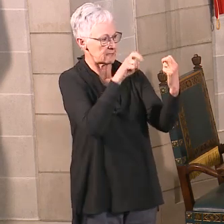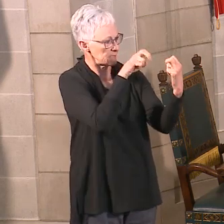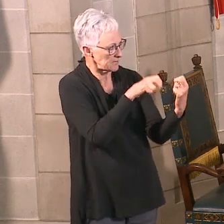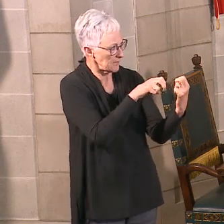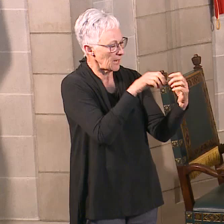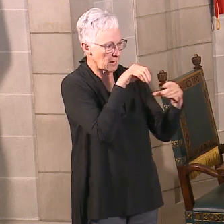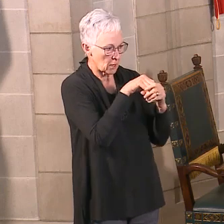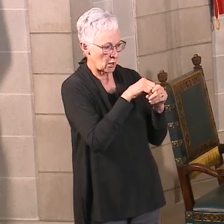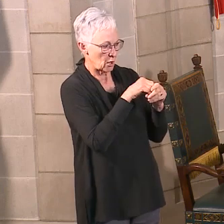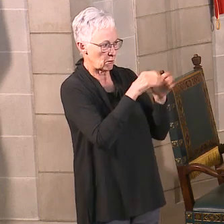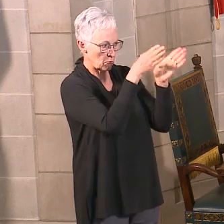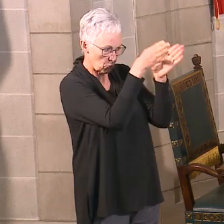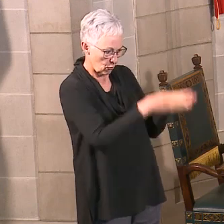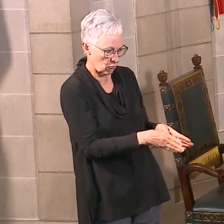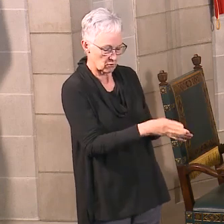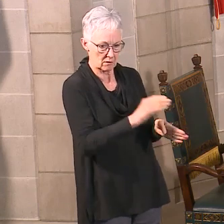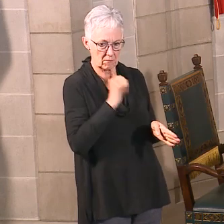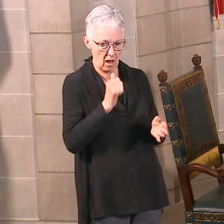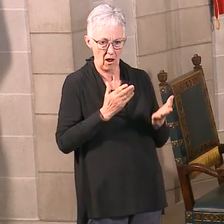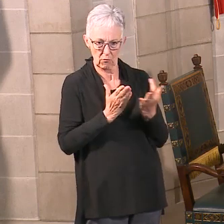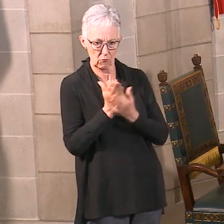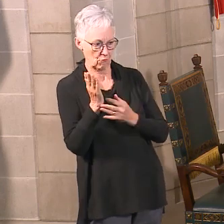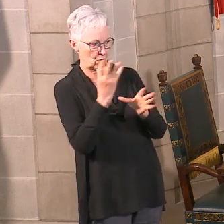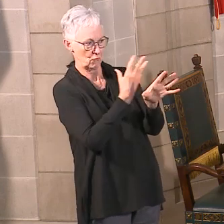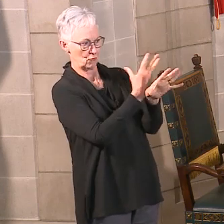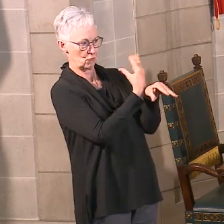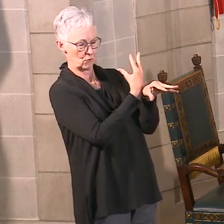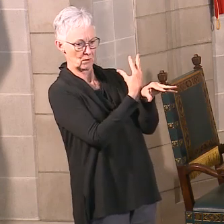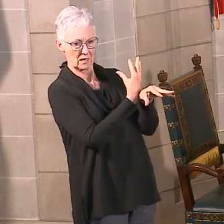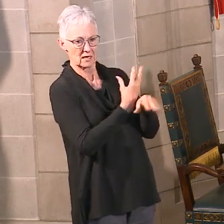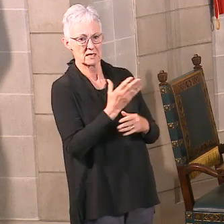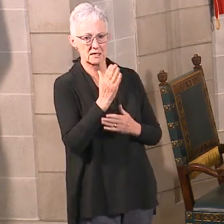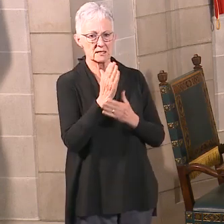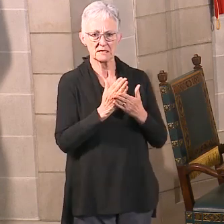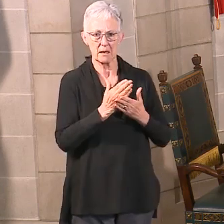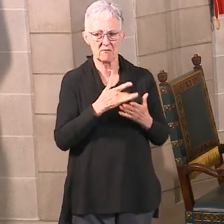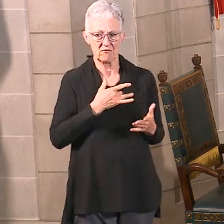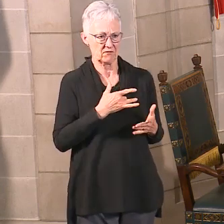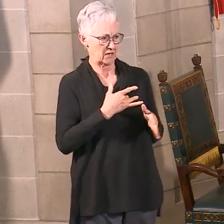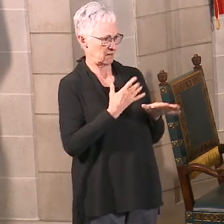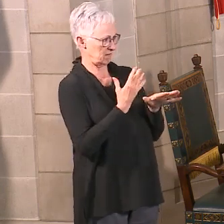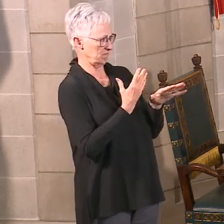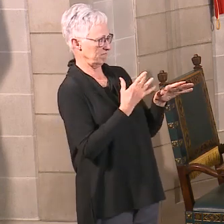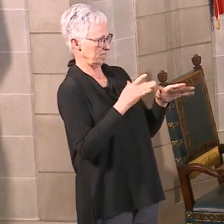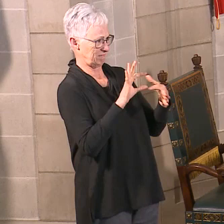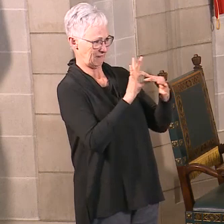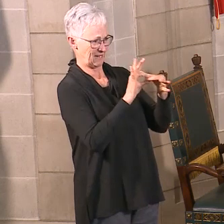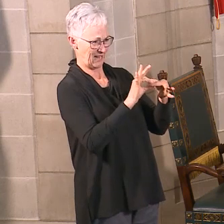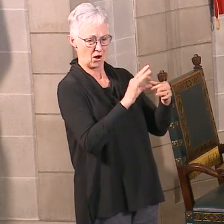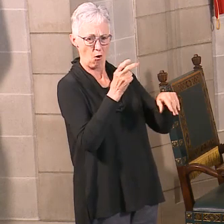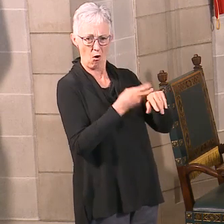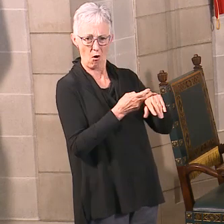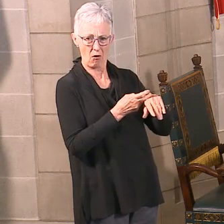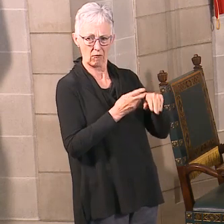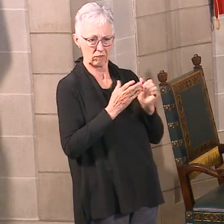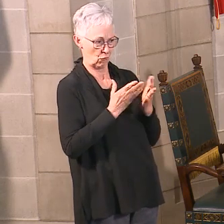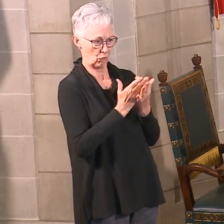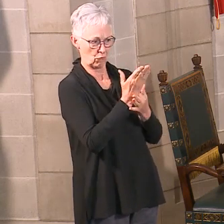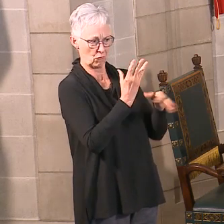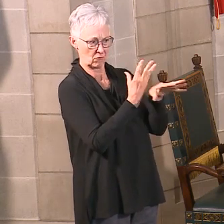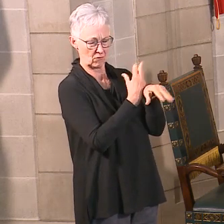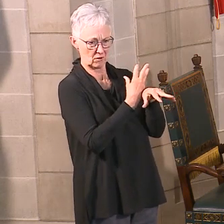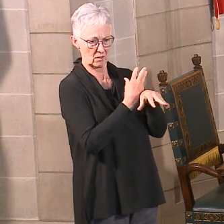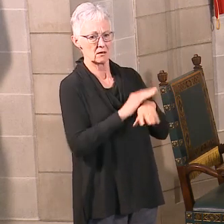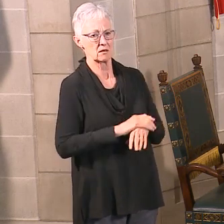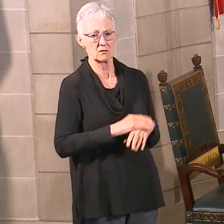service providers across the state who can't do what they do via telehealth. They are frontline workers, and they're taking new